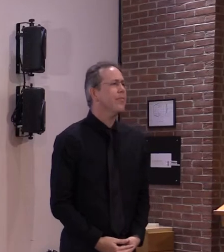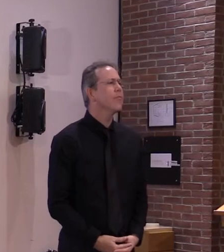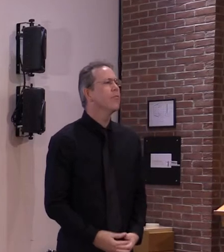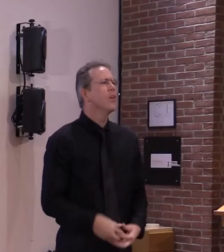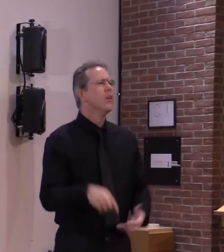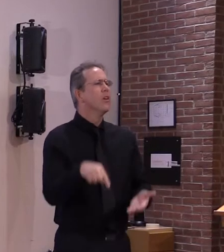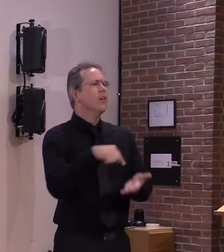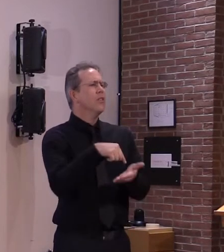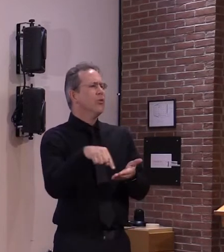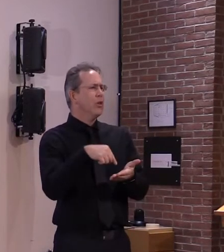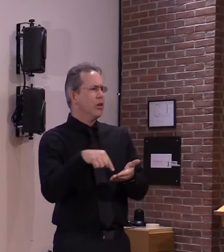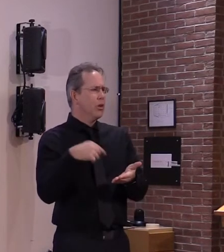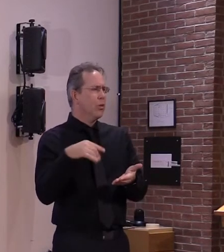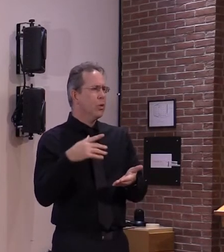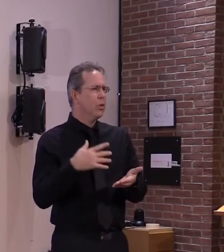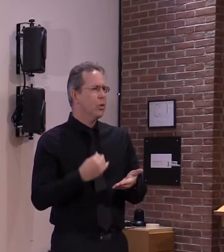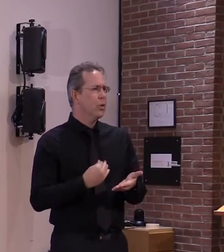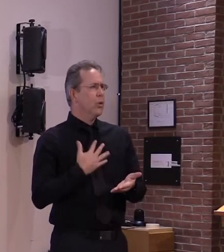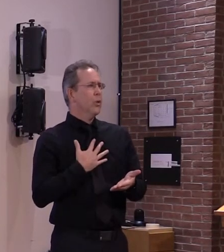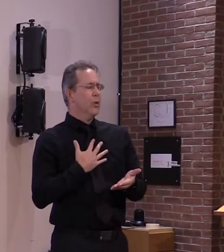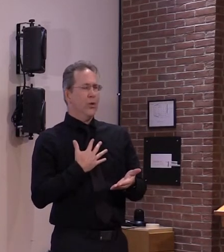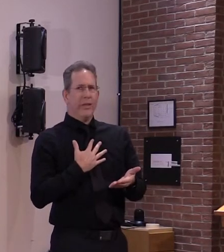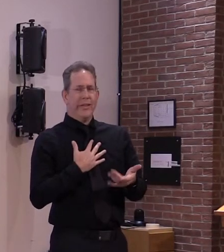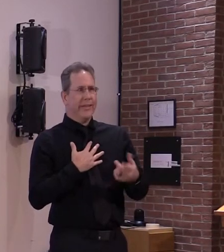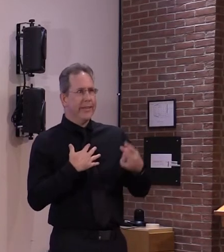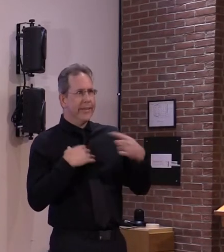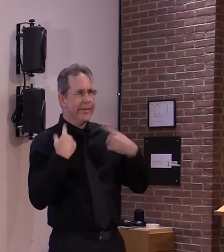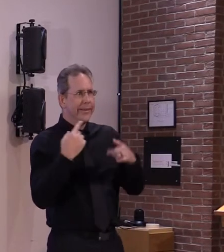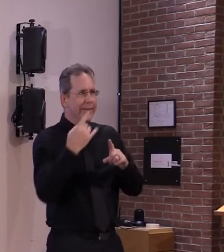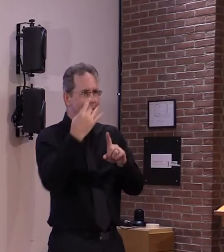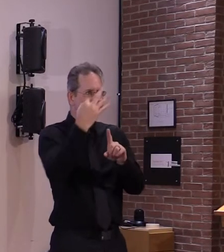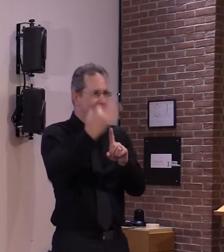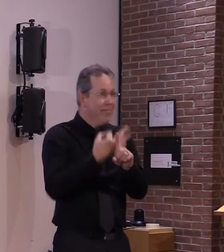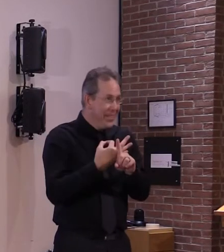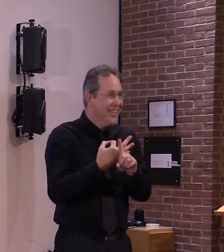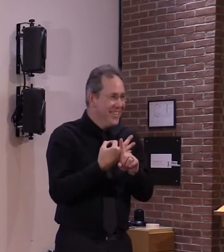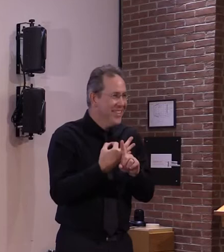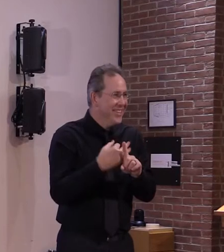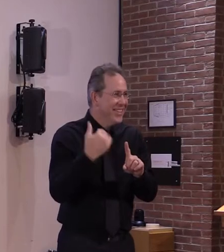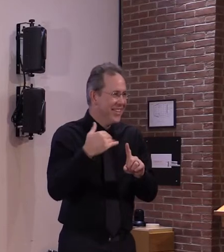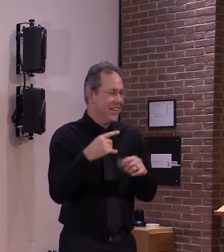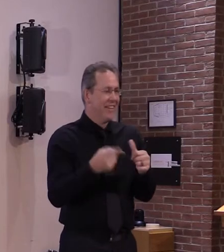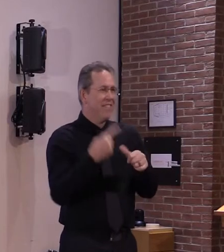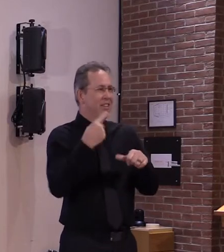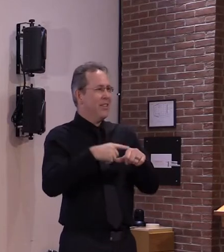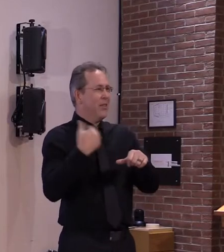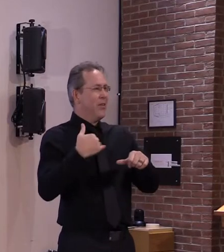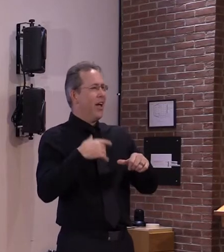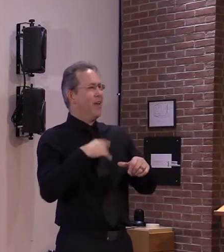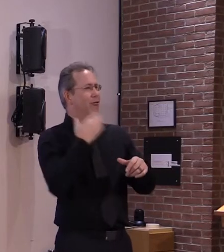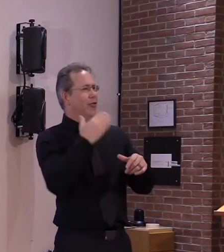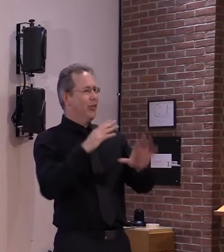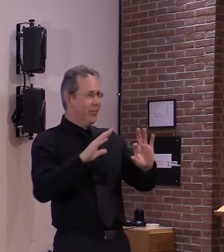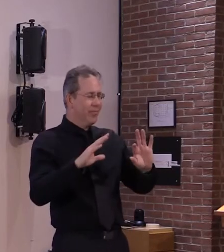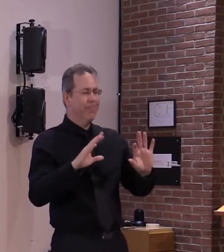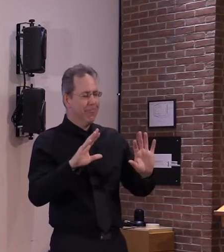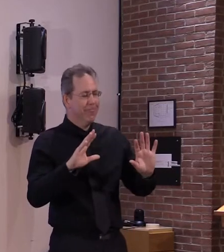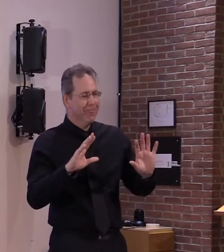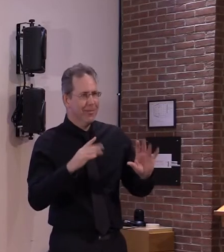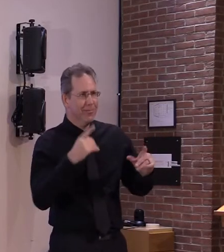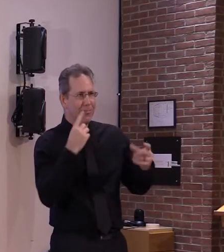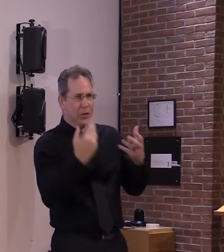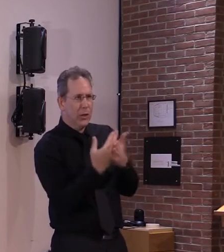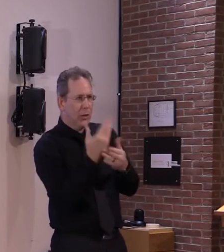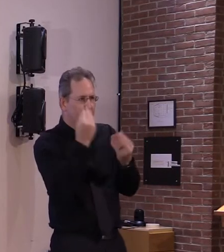and reason for optimism since this terrible pandemic started so many months ago as we just heard from doctors